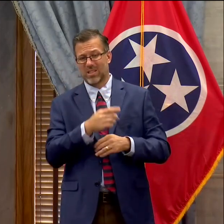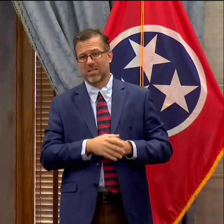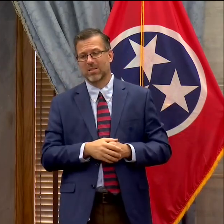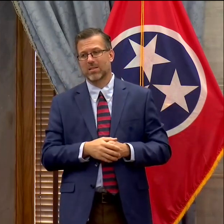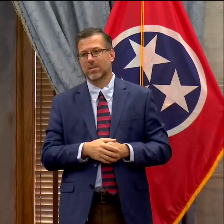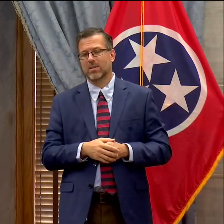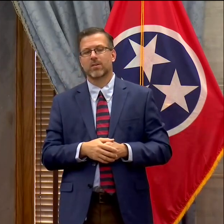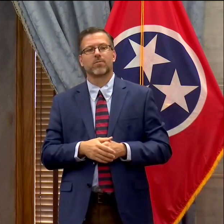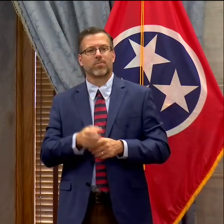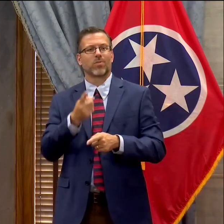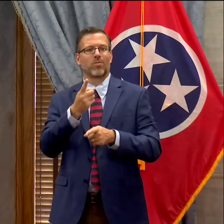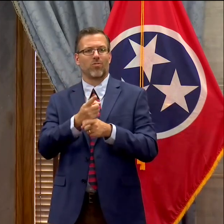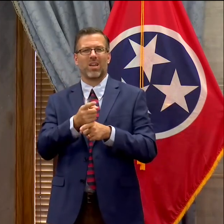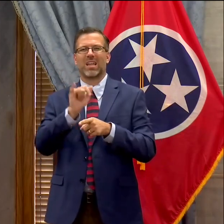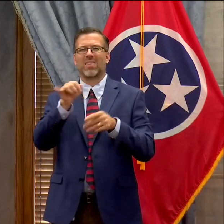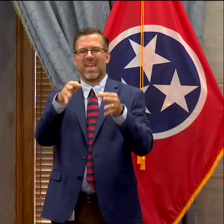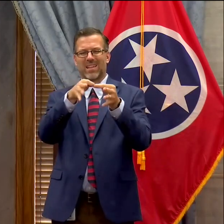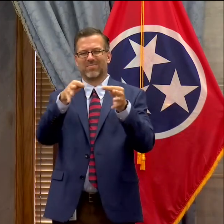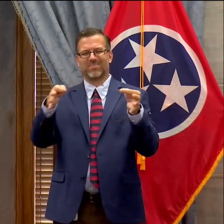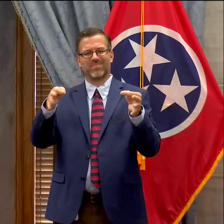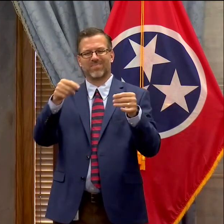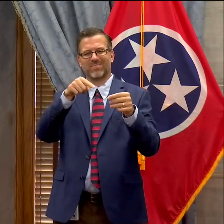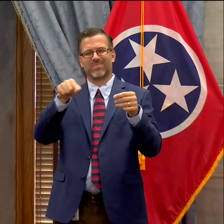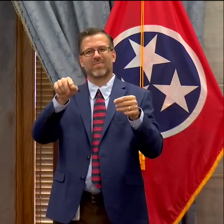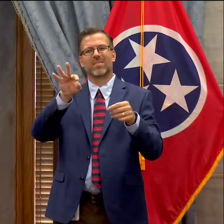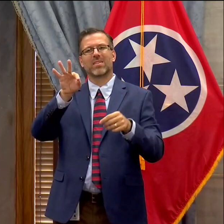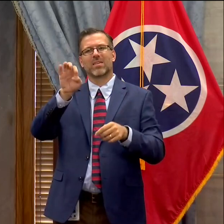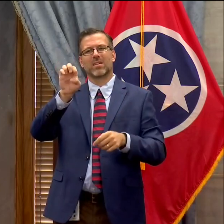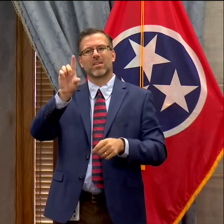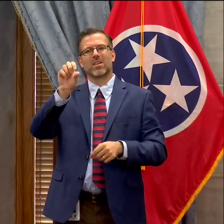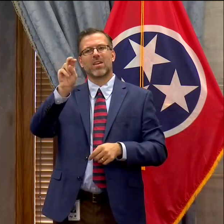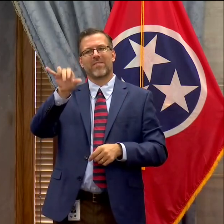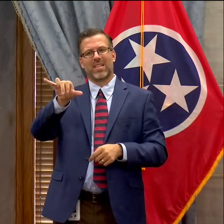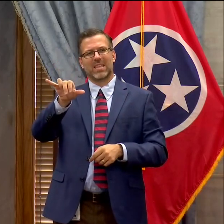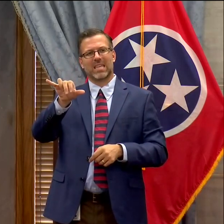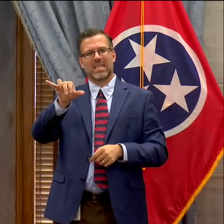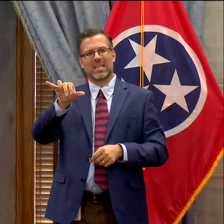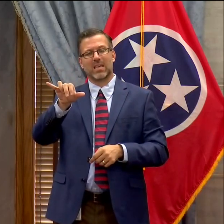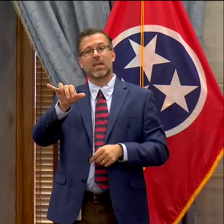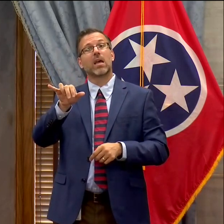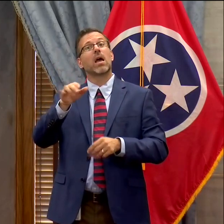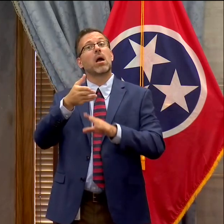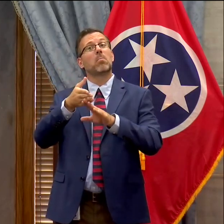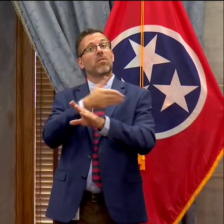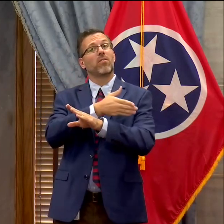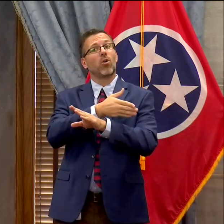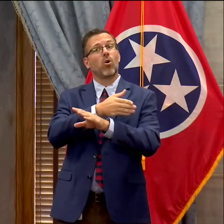You know, that felony provision also has a warning provision that mitigates. So